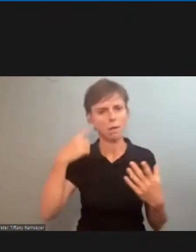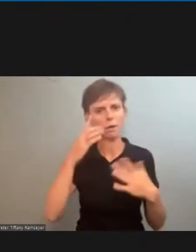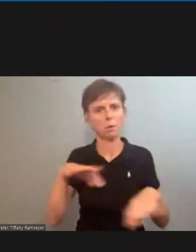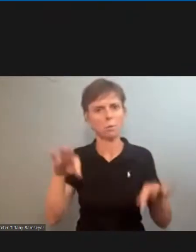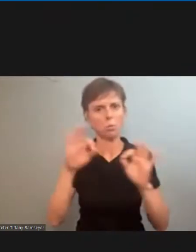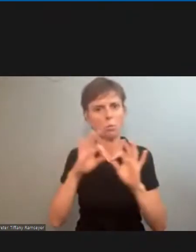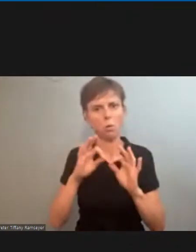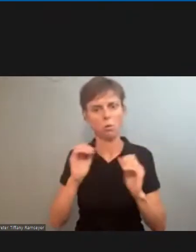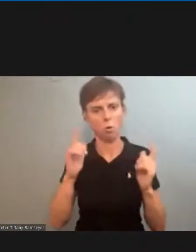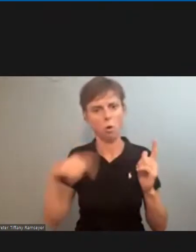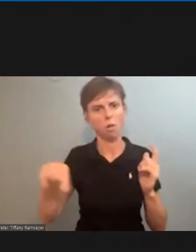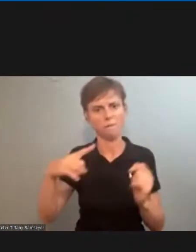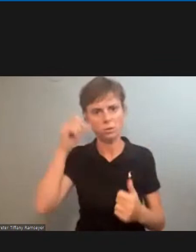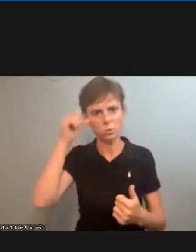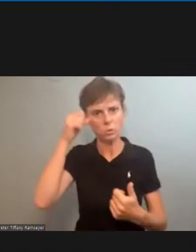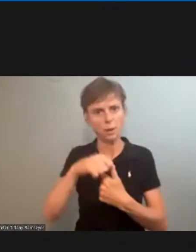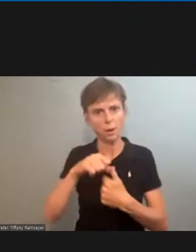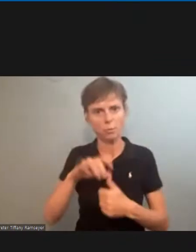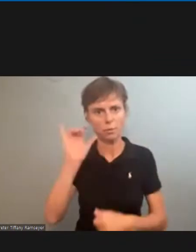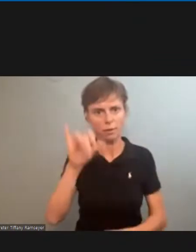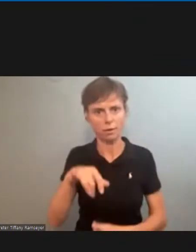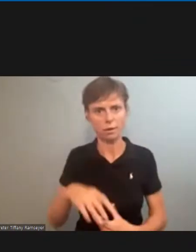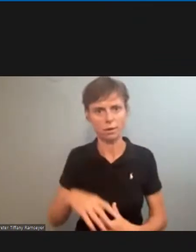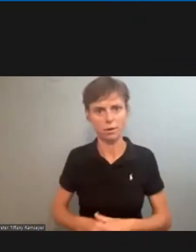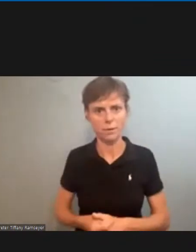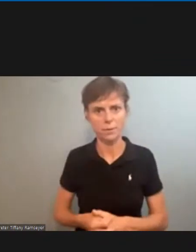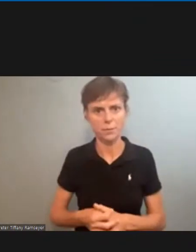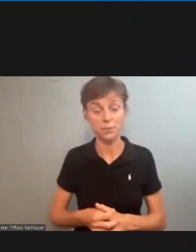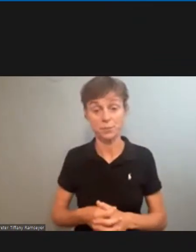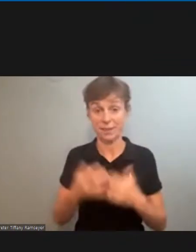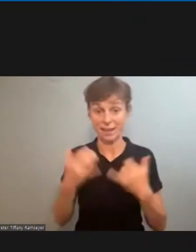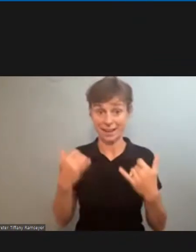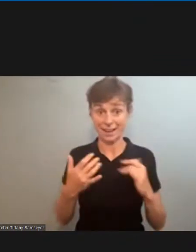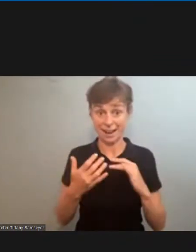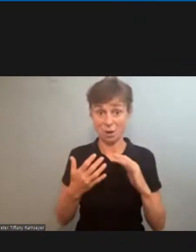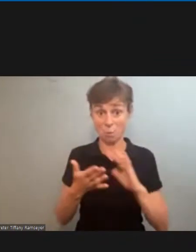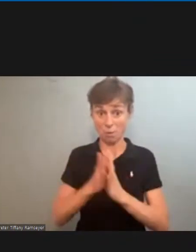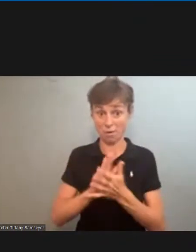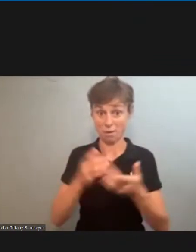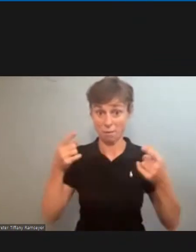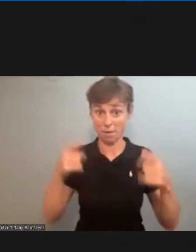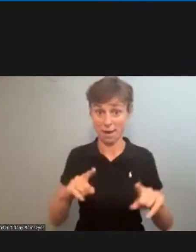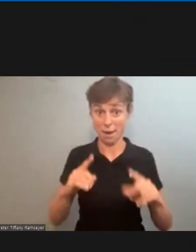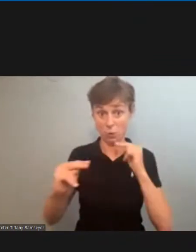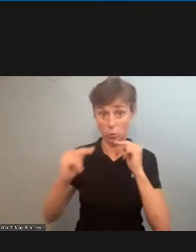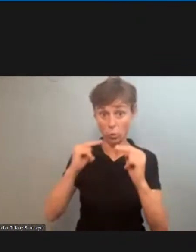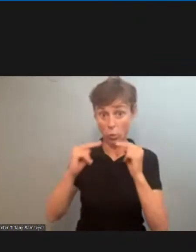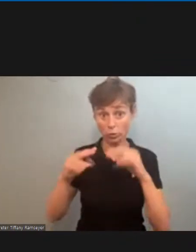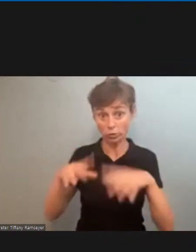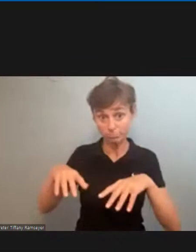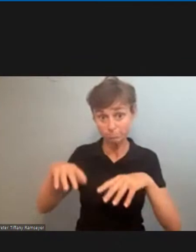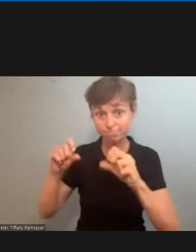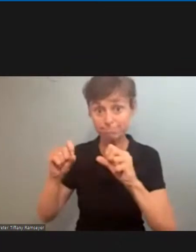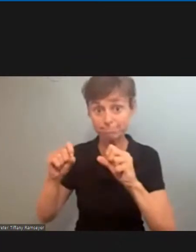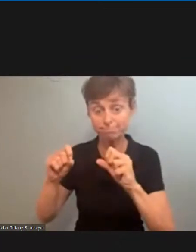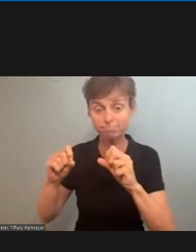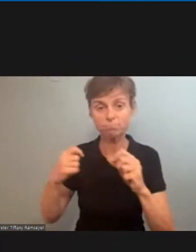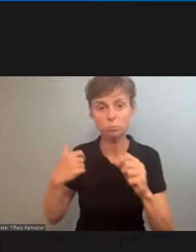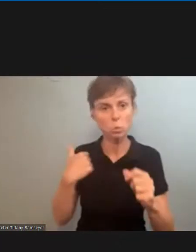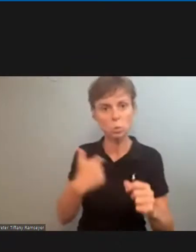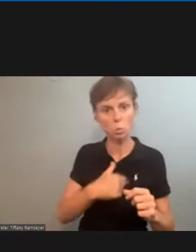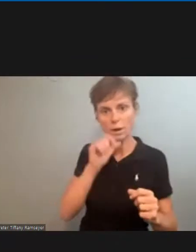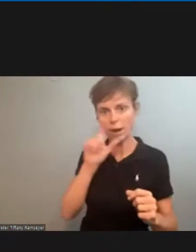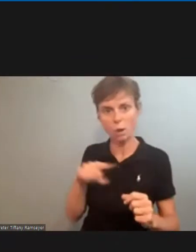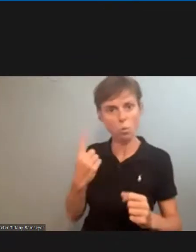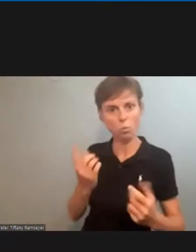to keep in mind now when we go into negotiations we're not the only ones bringing proposals both sides can bring demands